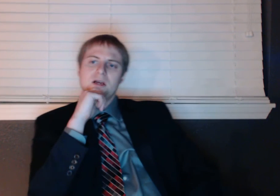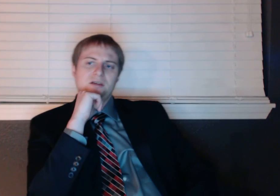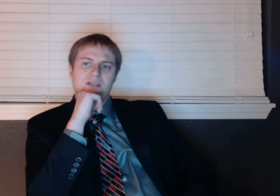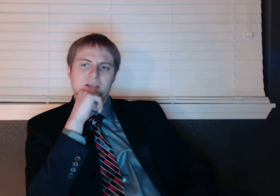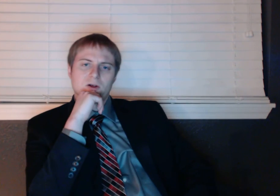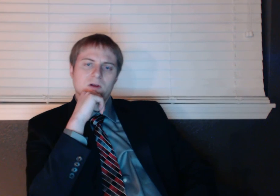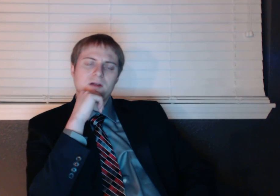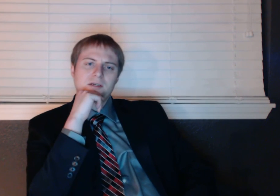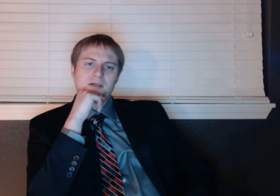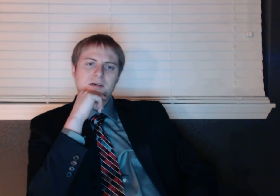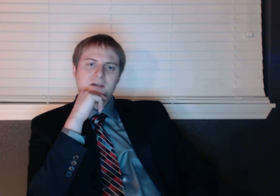still...